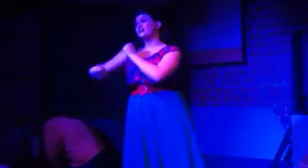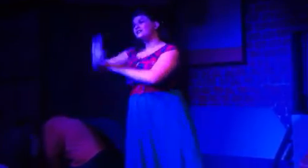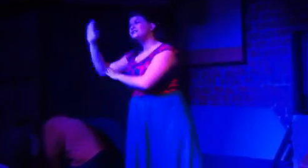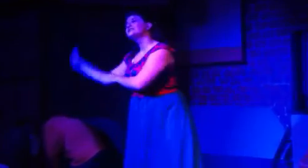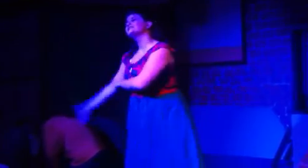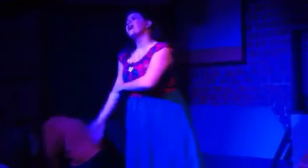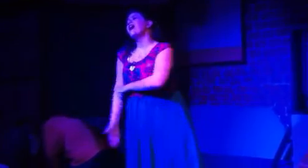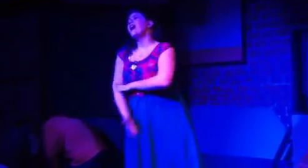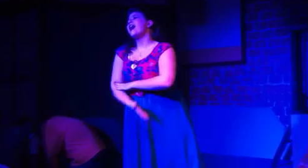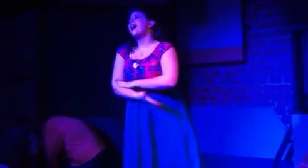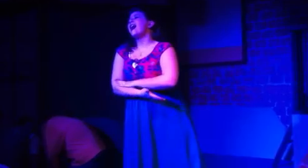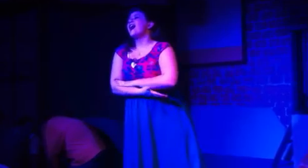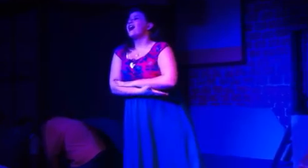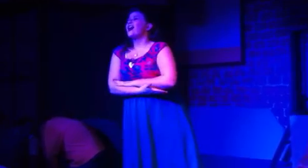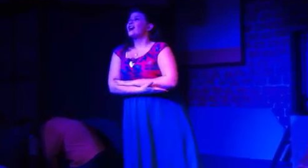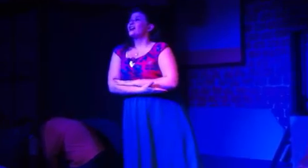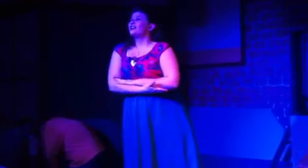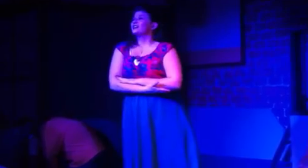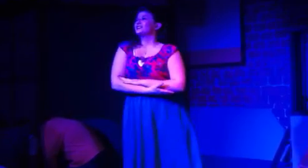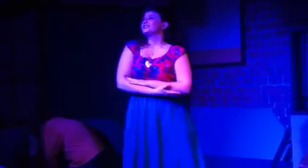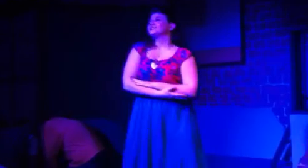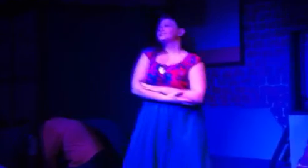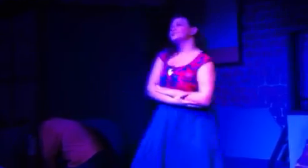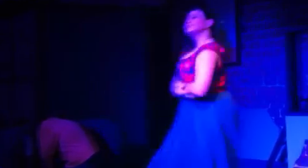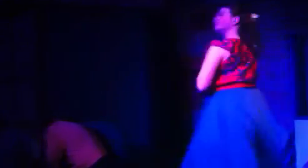endless night show you Oh, oh, oh.